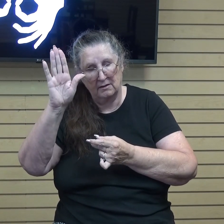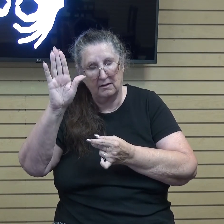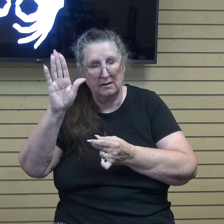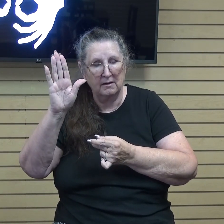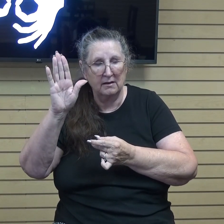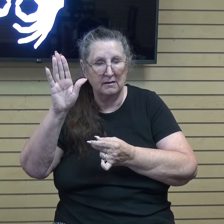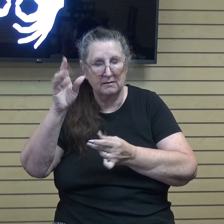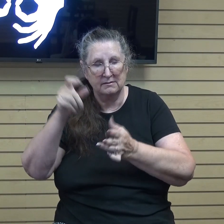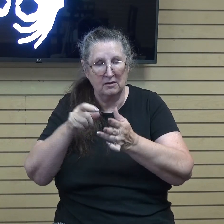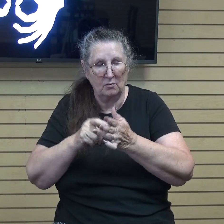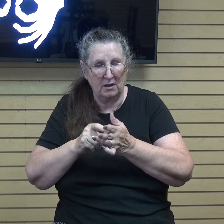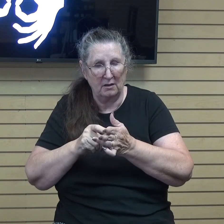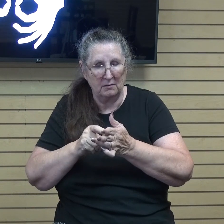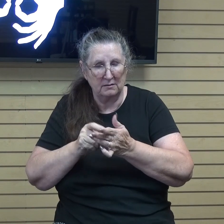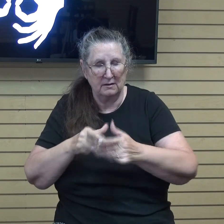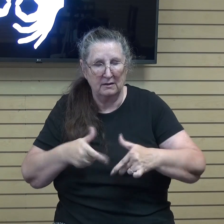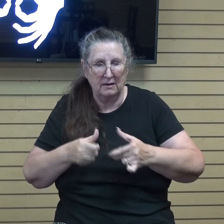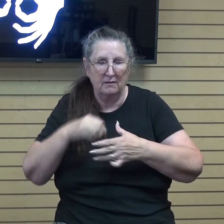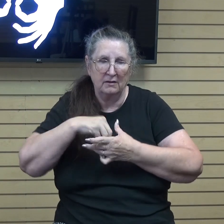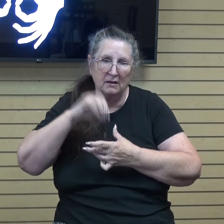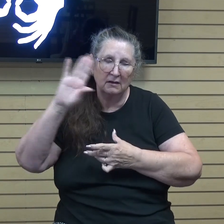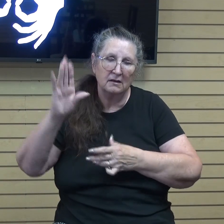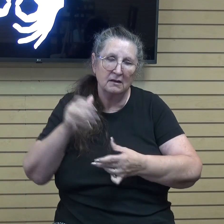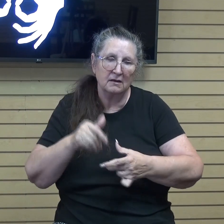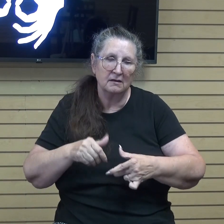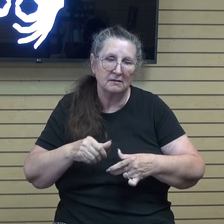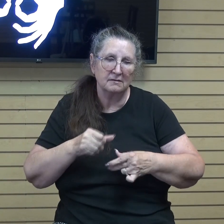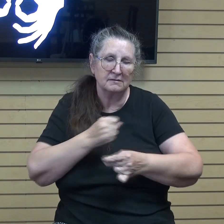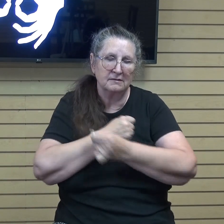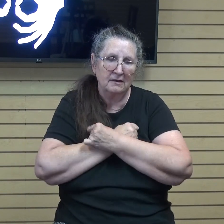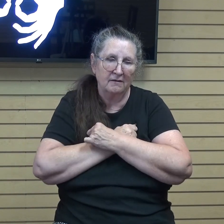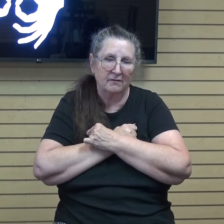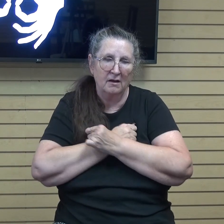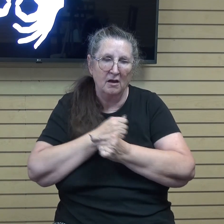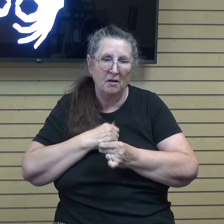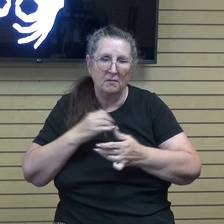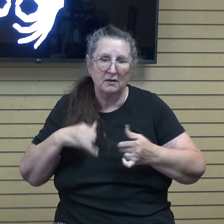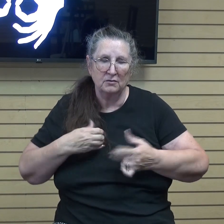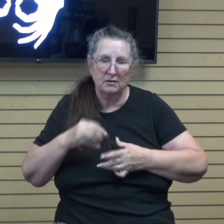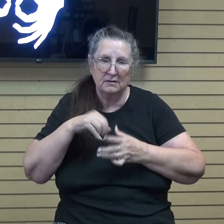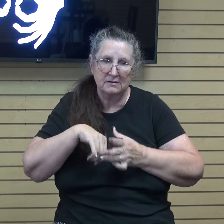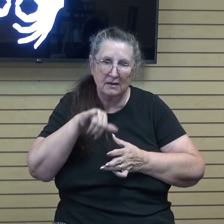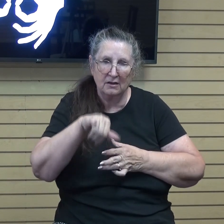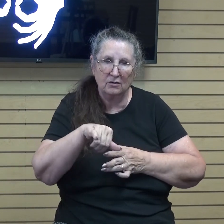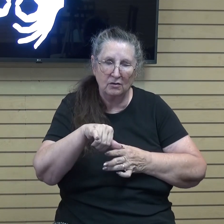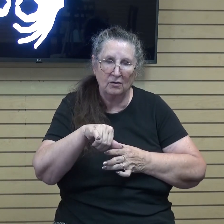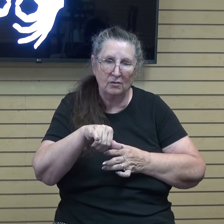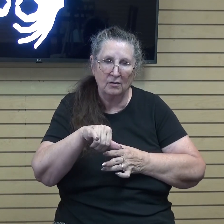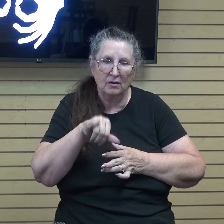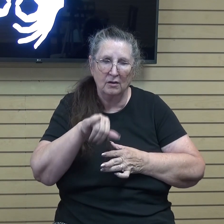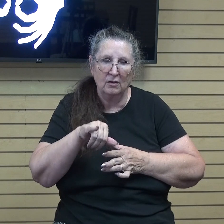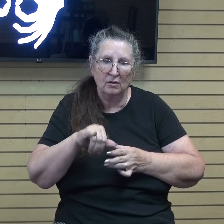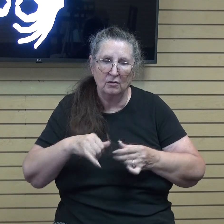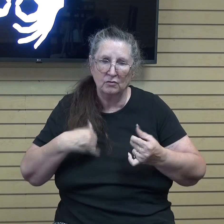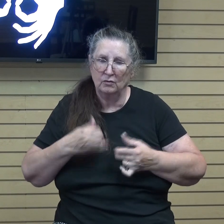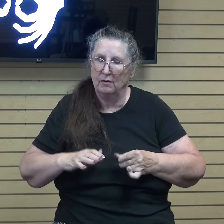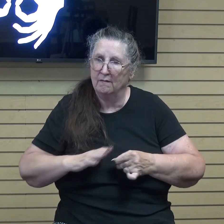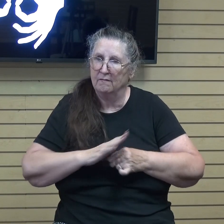These things I have spoken to you that my joy may remain in you and that your joy may be full. And we all want to